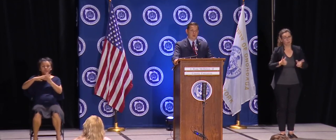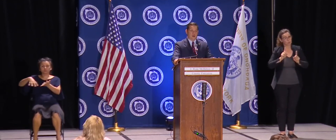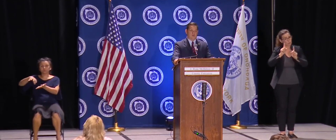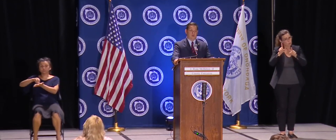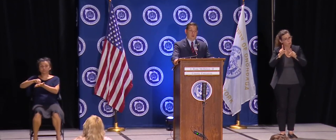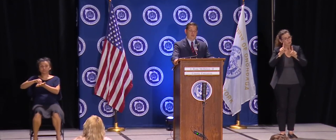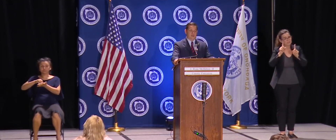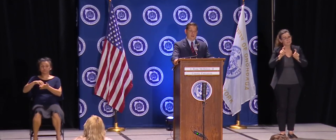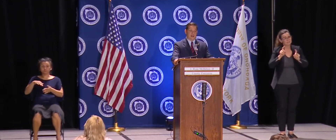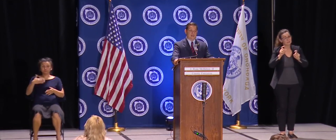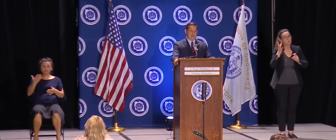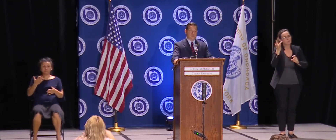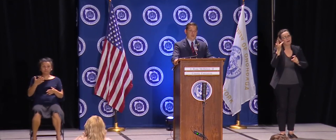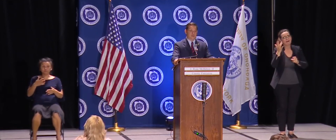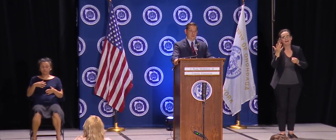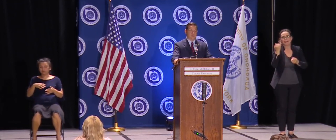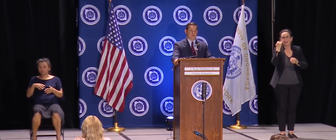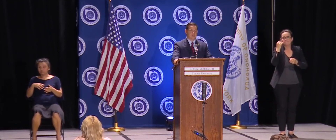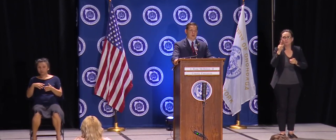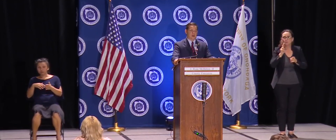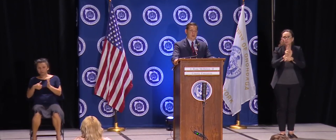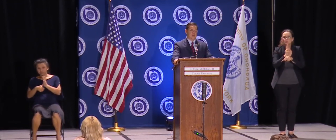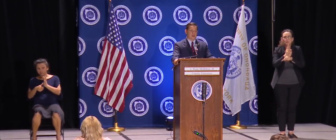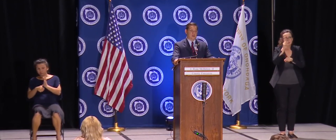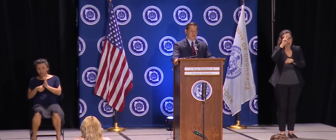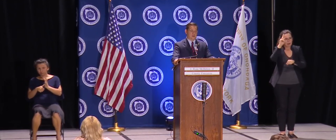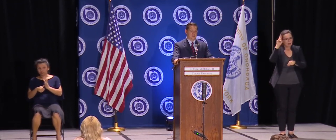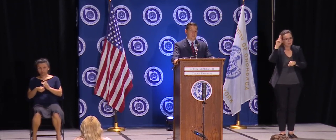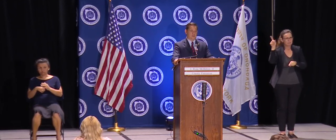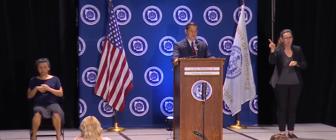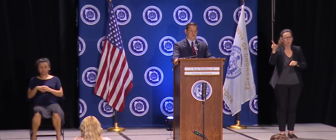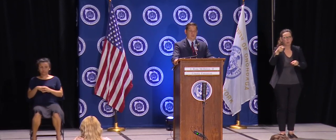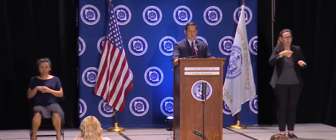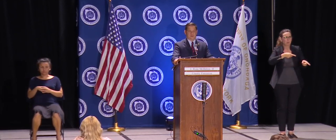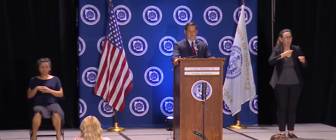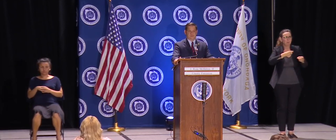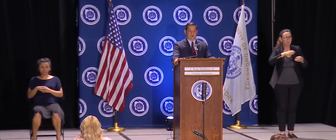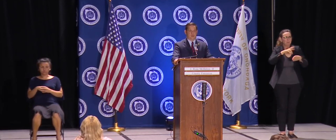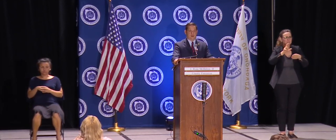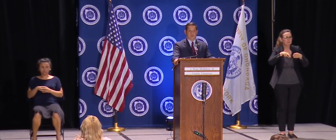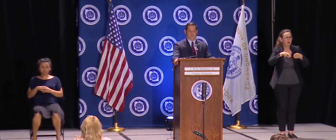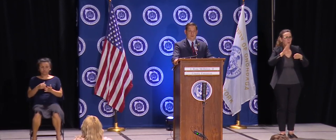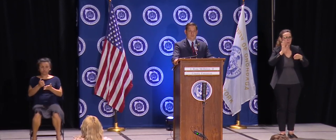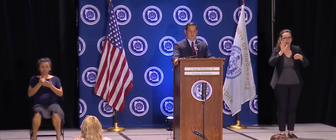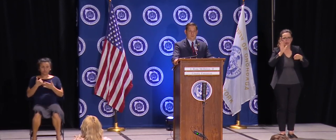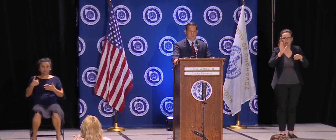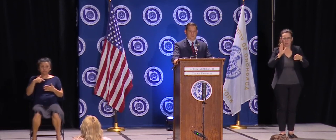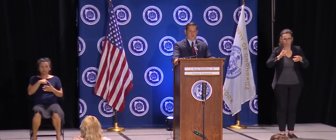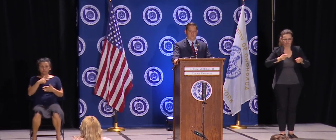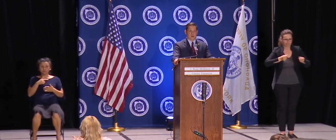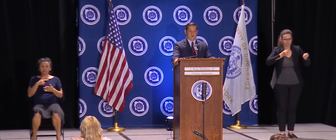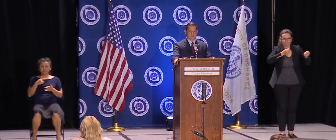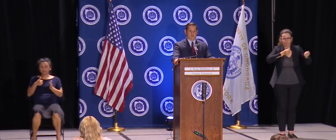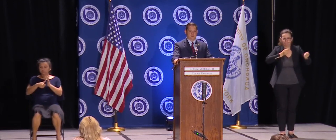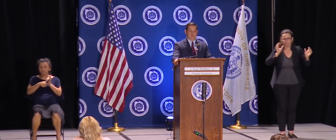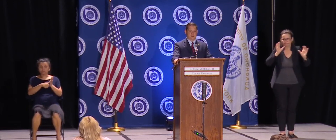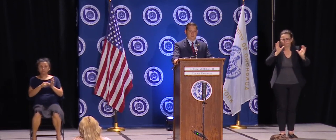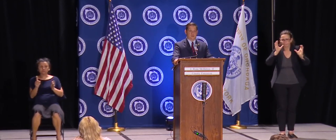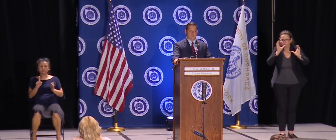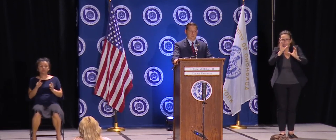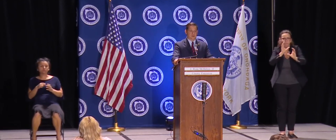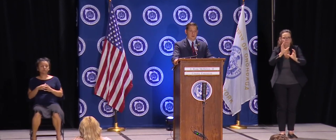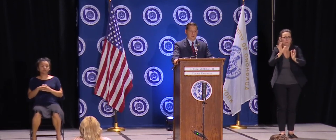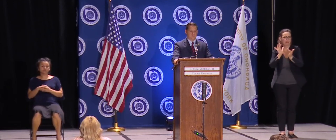for us on contact tracing. And that's really what it's about, right? If you can pick up 24 hours, 36